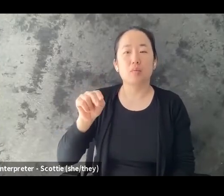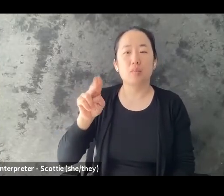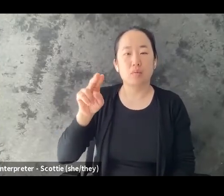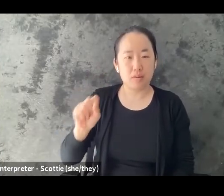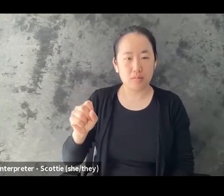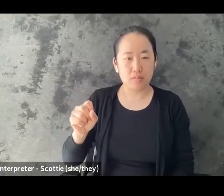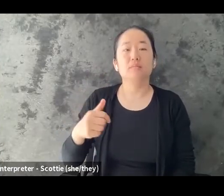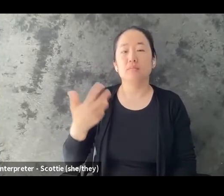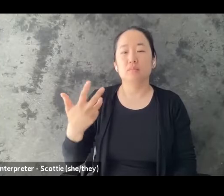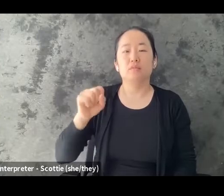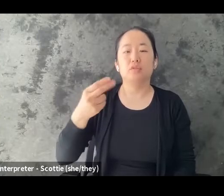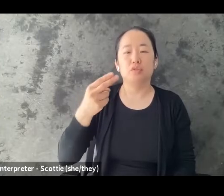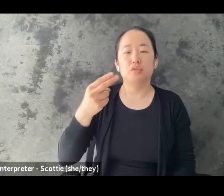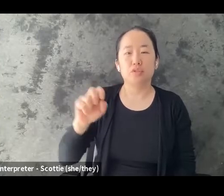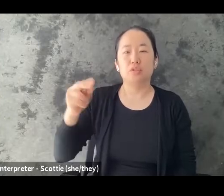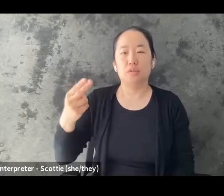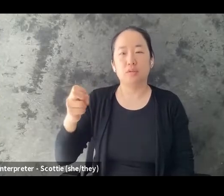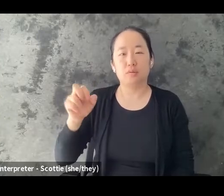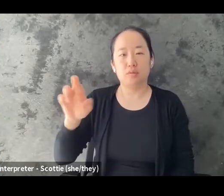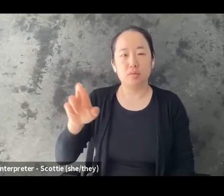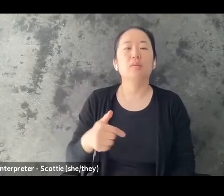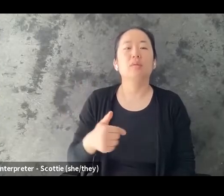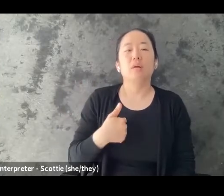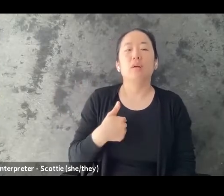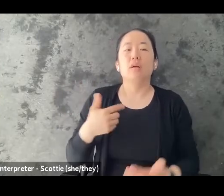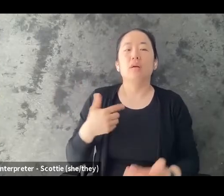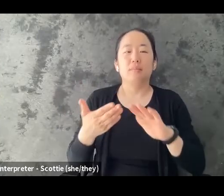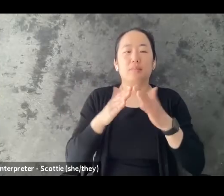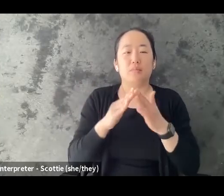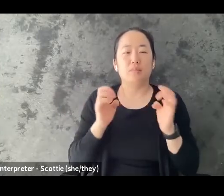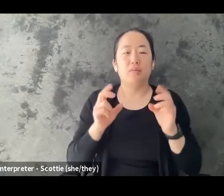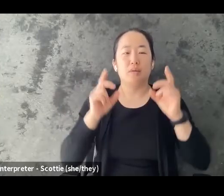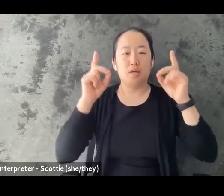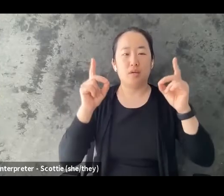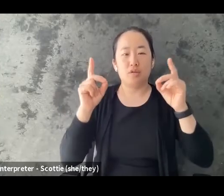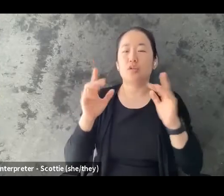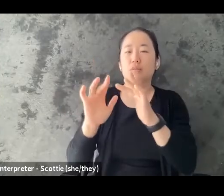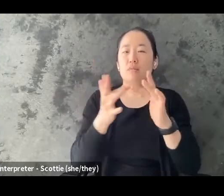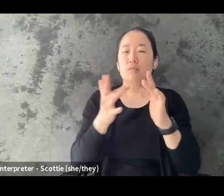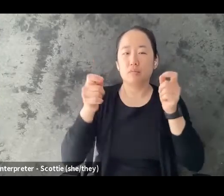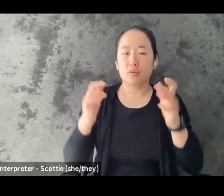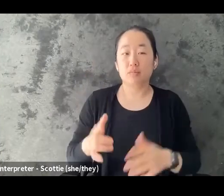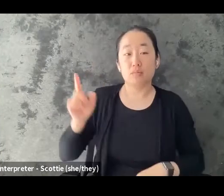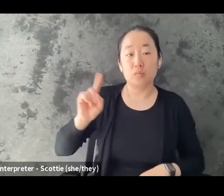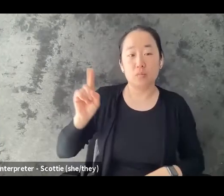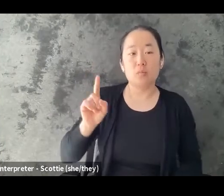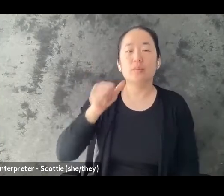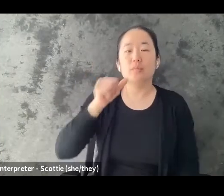outreach manager at Women's Advocates, which is a non-profit organization in St. Paul, Minnesota, and we